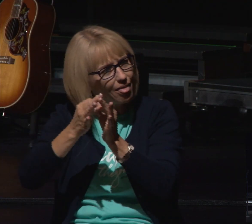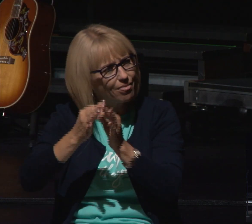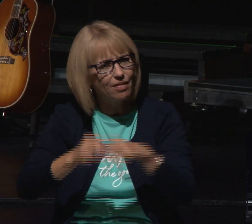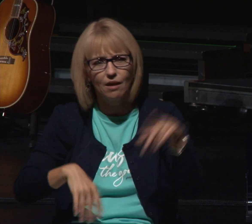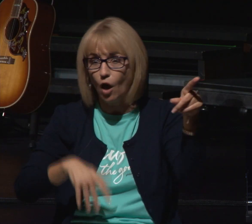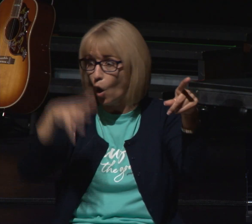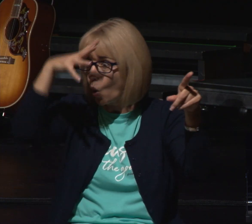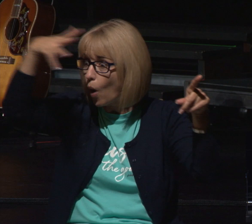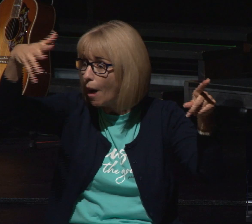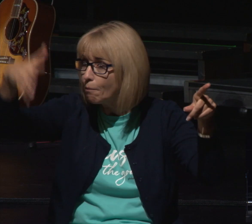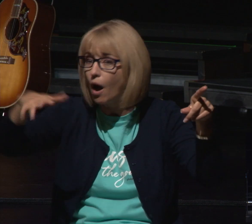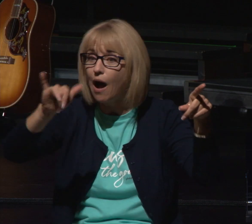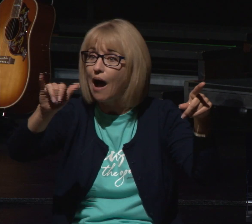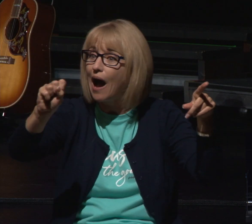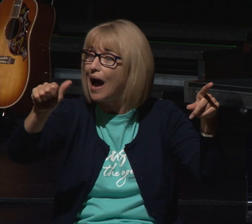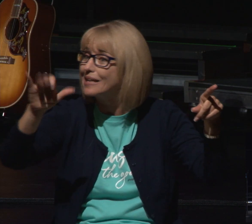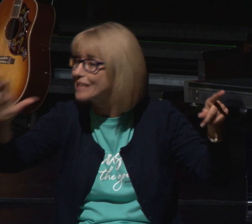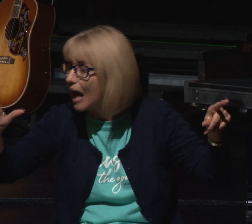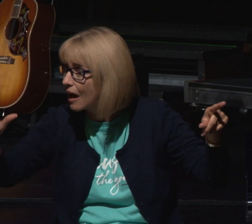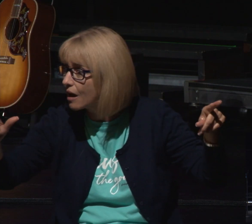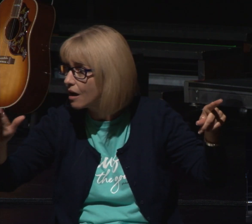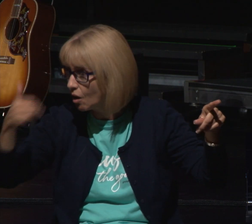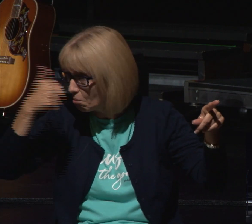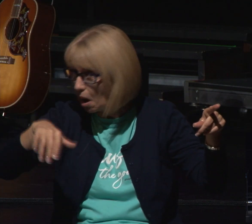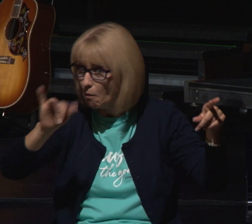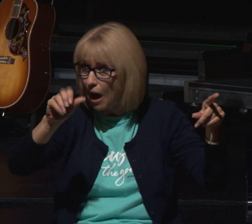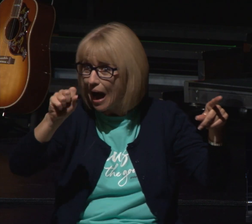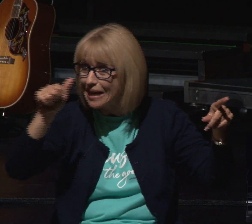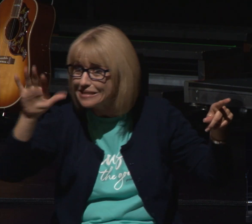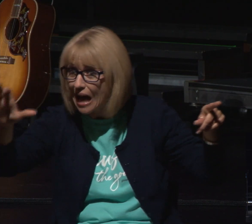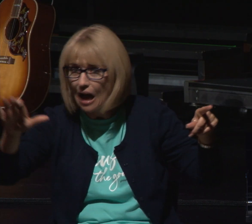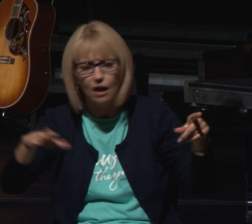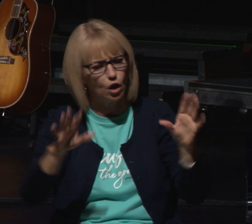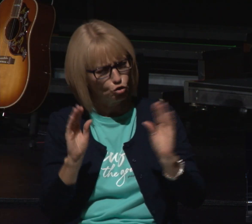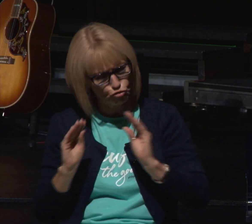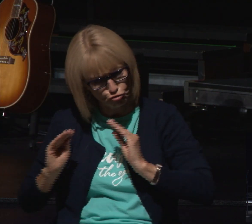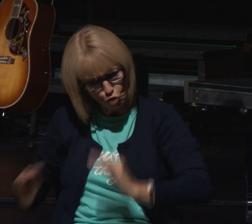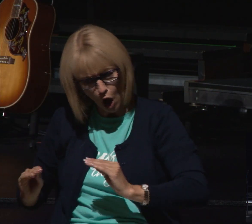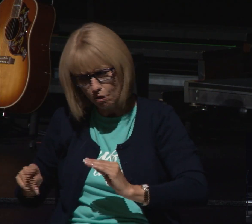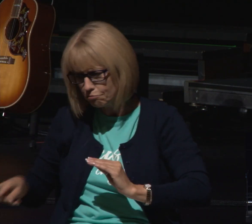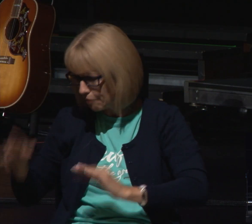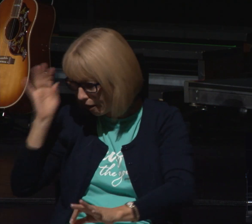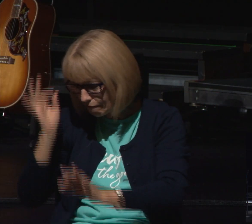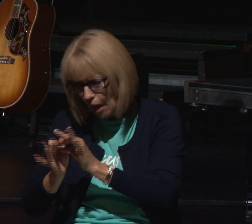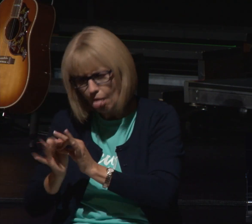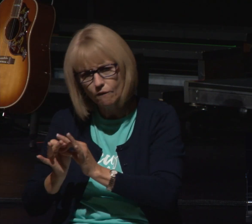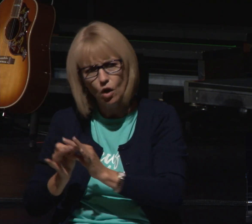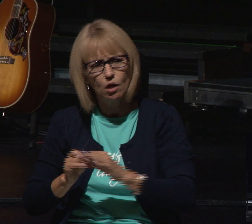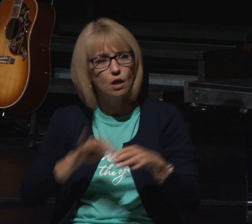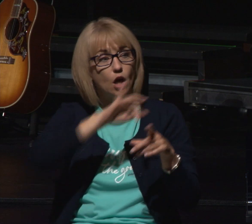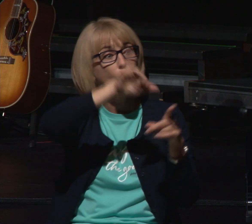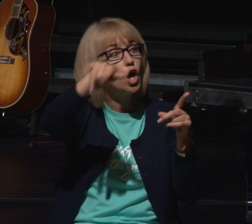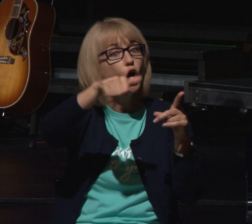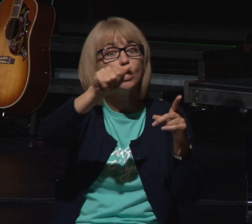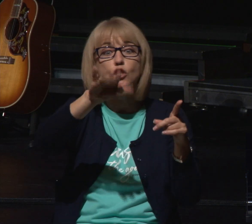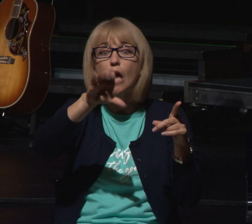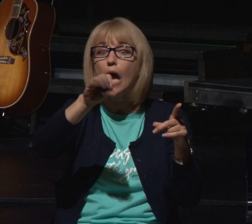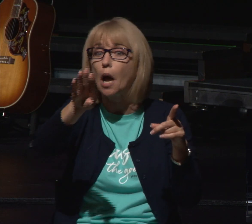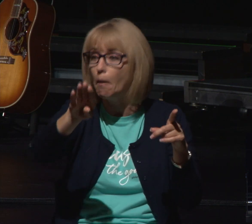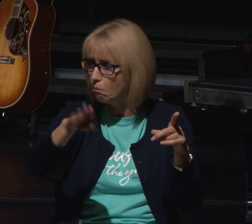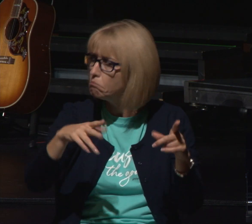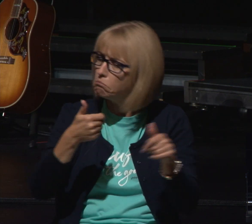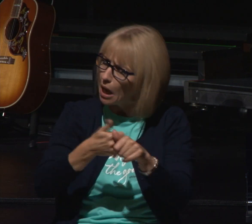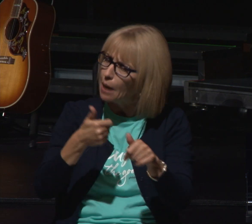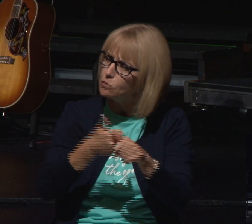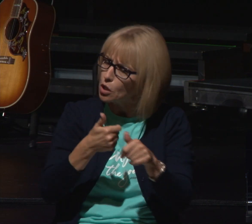his grandpa isaac was there he knew his grandpa isaac he had taught him some things about the faithfulness of god jacob actually did have some really